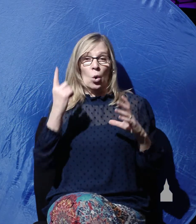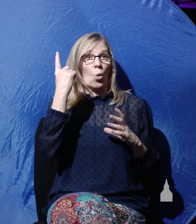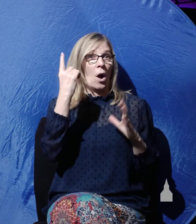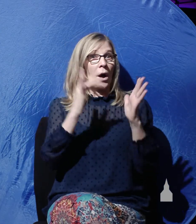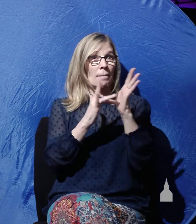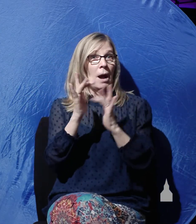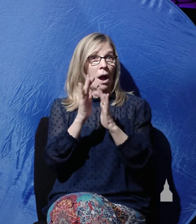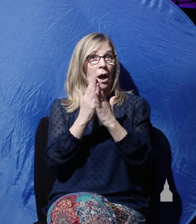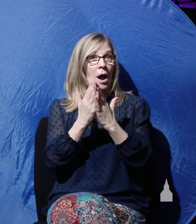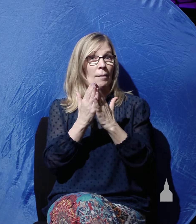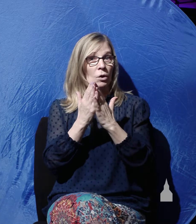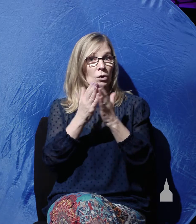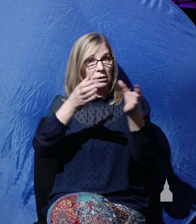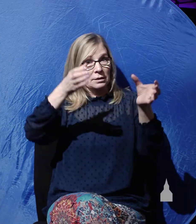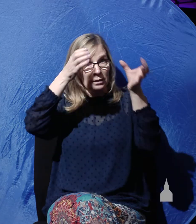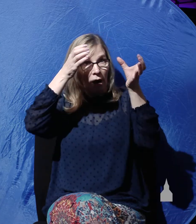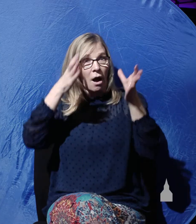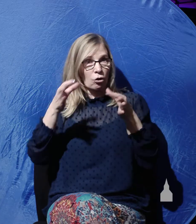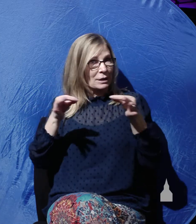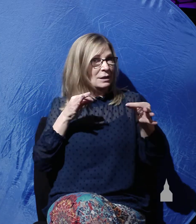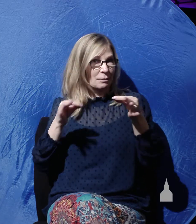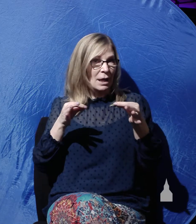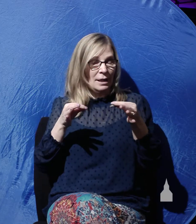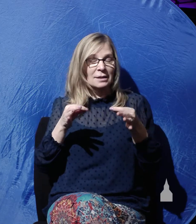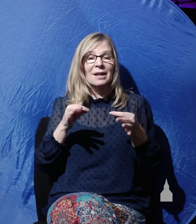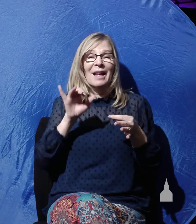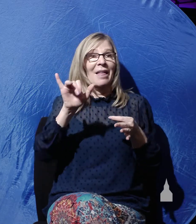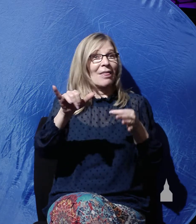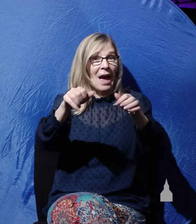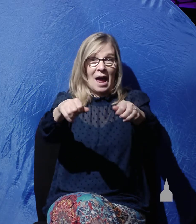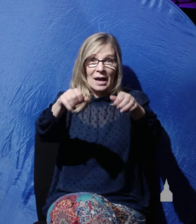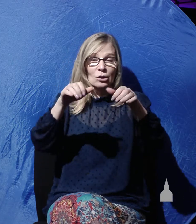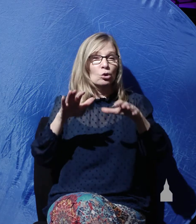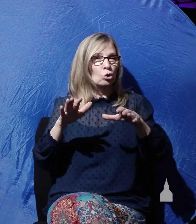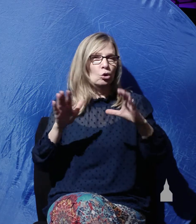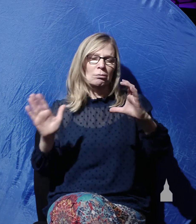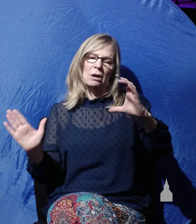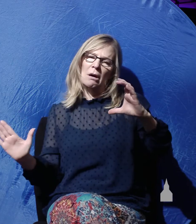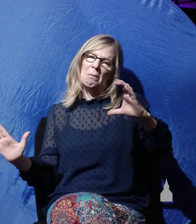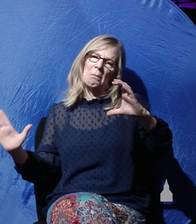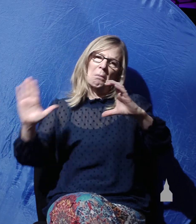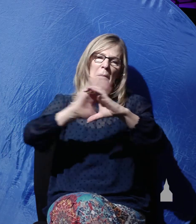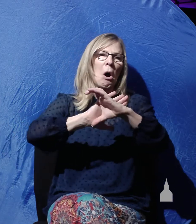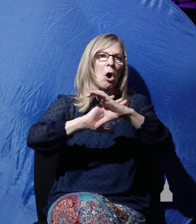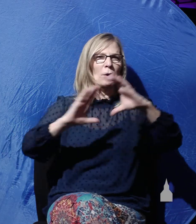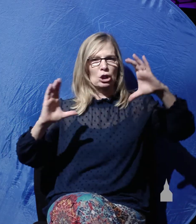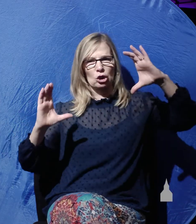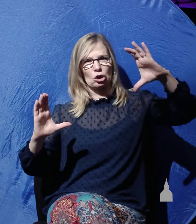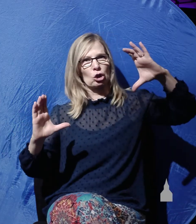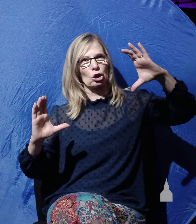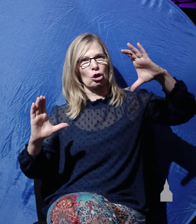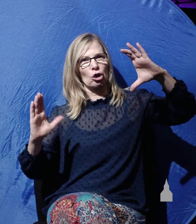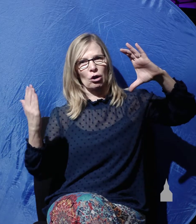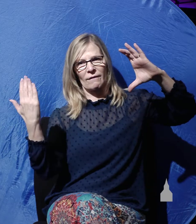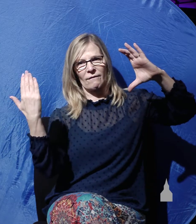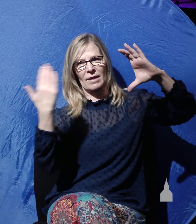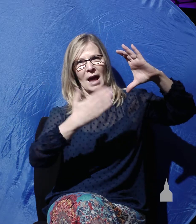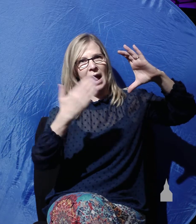tombs in those days. He said the tomb was sealed shut with a circular flat stone that, in other words, a disc or